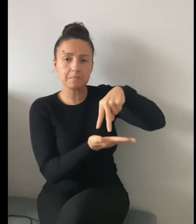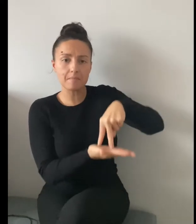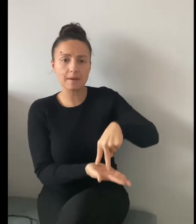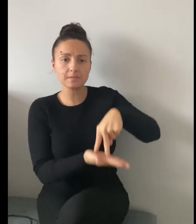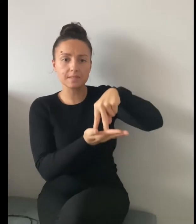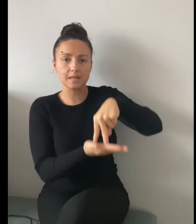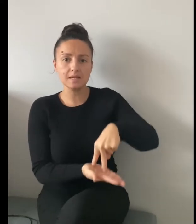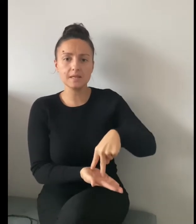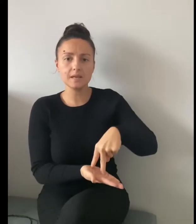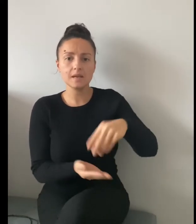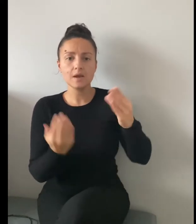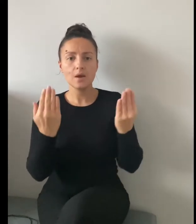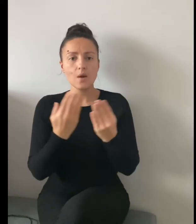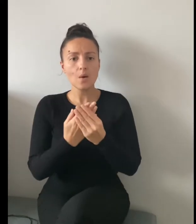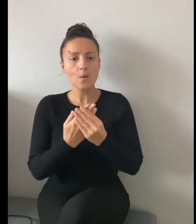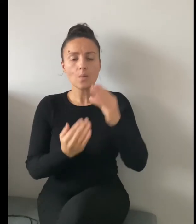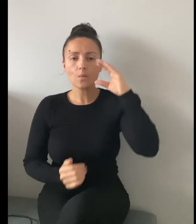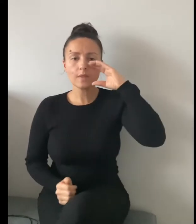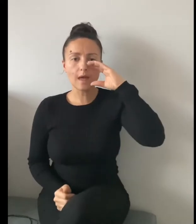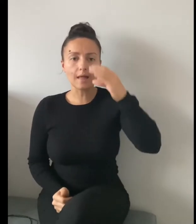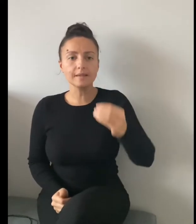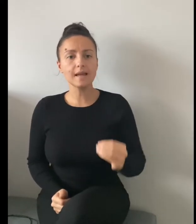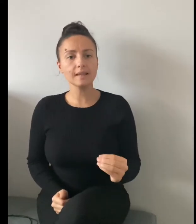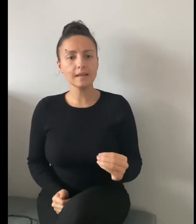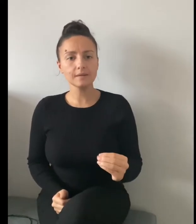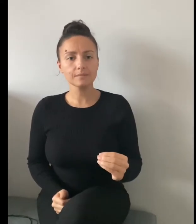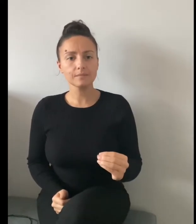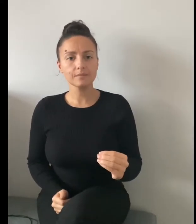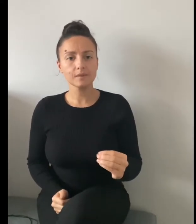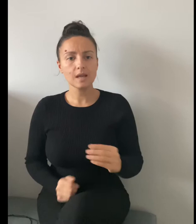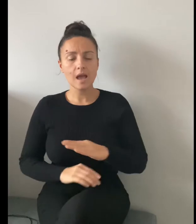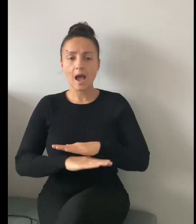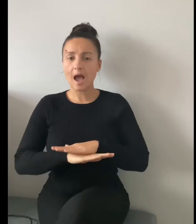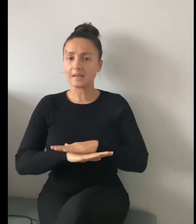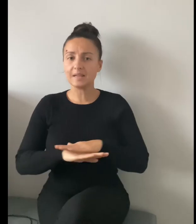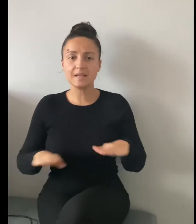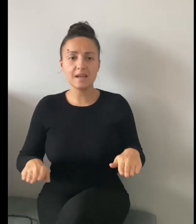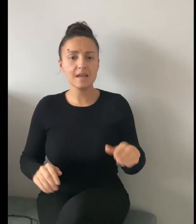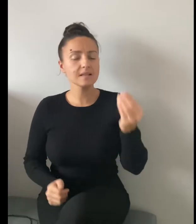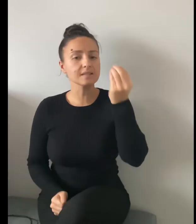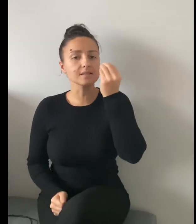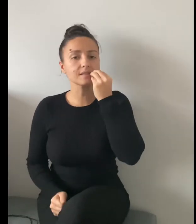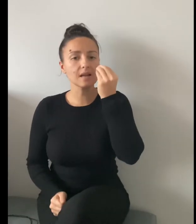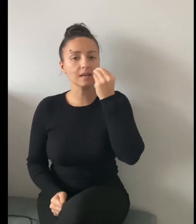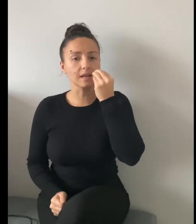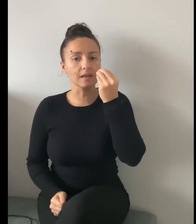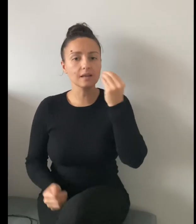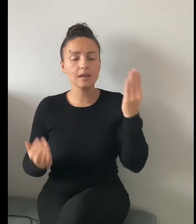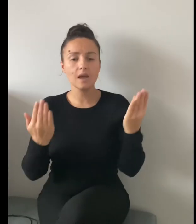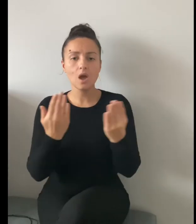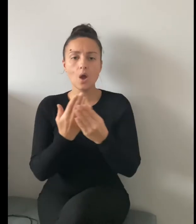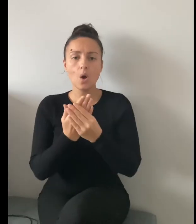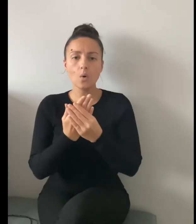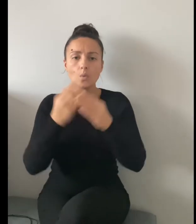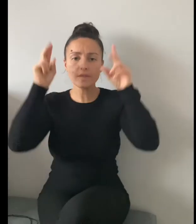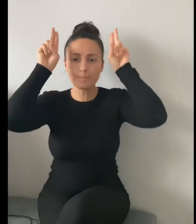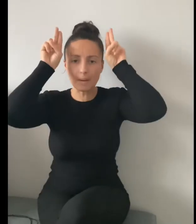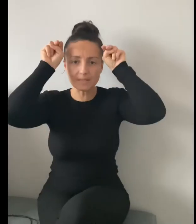bouncing with Ellie Nellie and he isn't snacking with Babbity